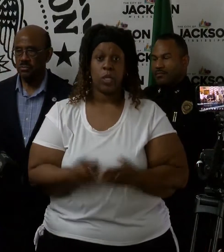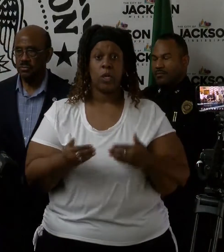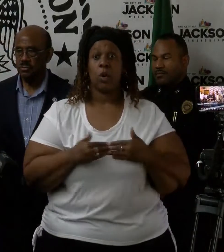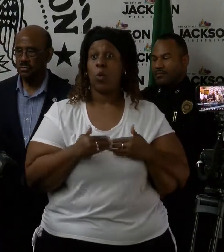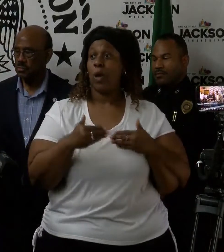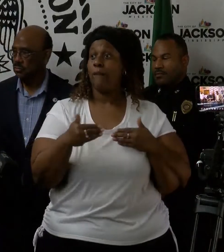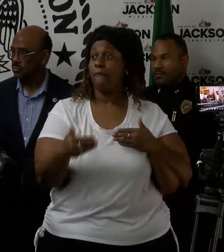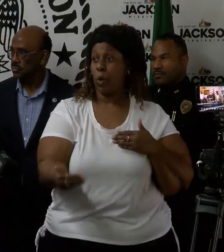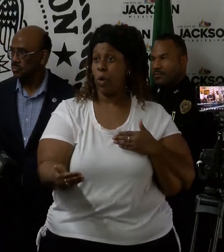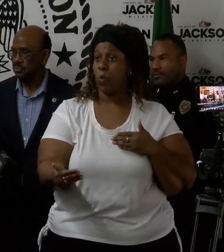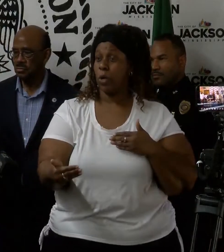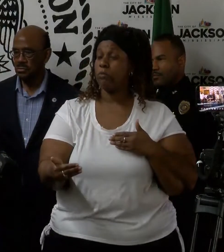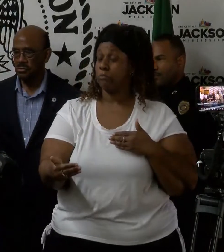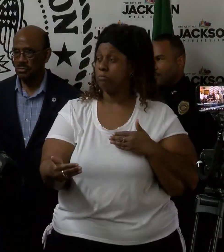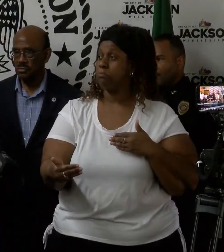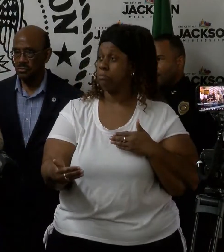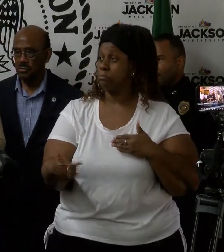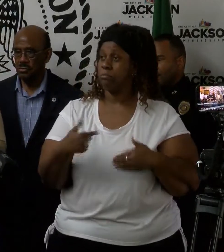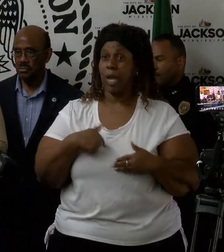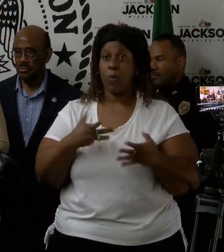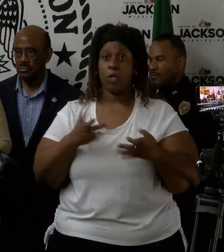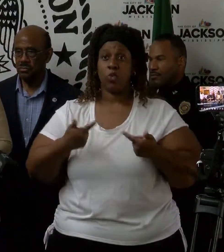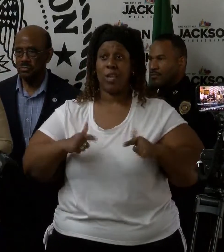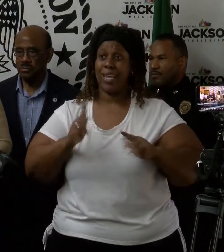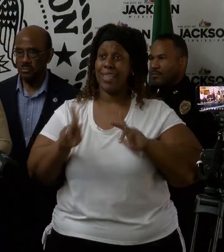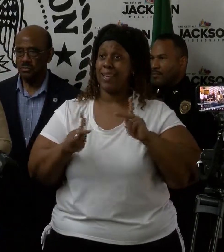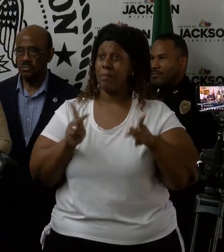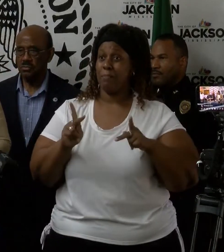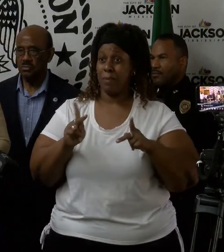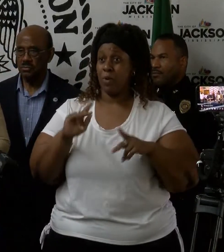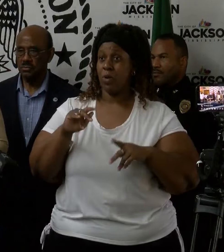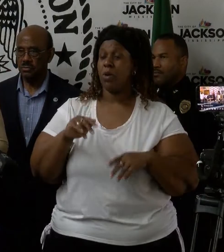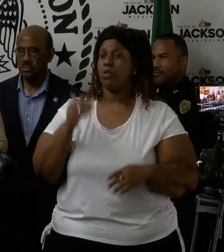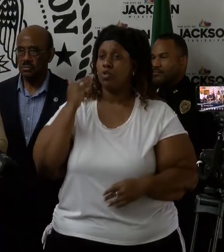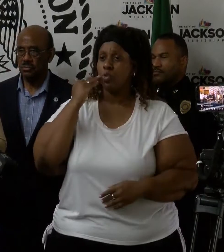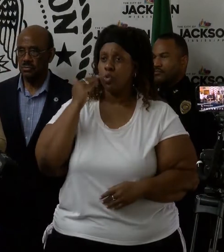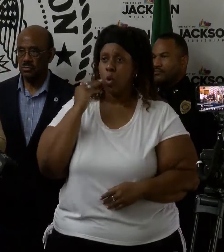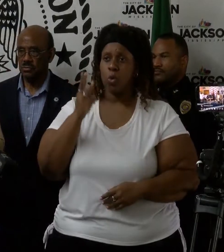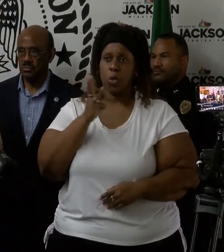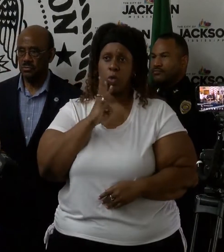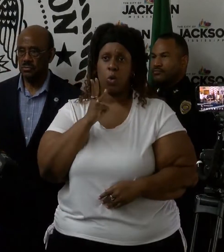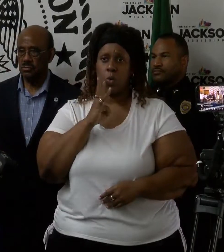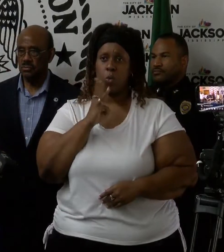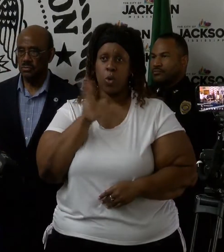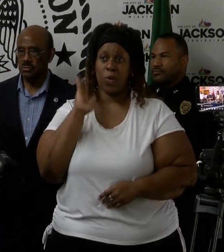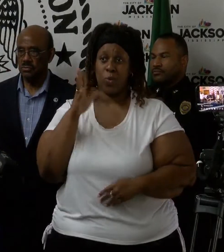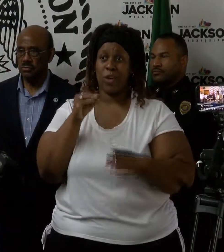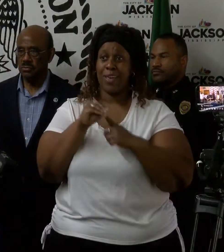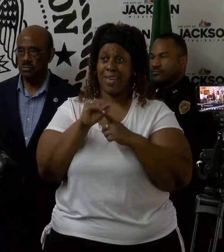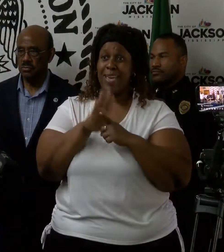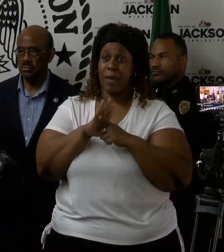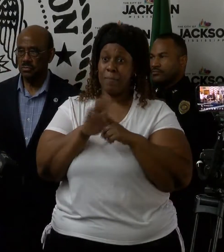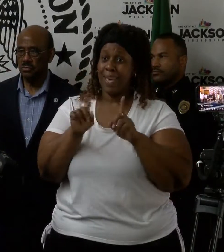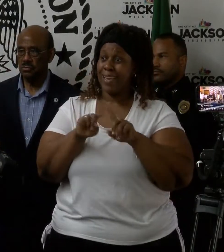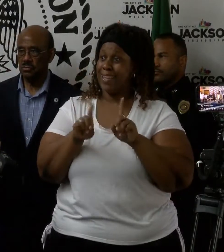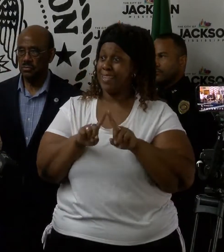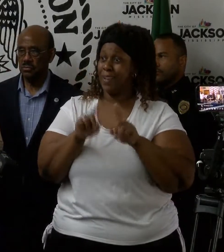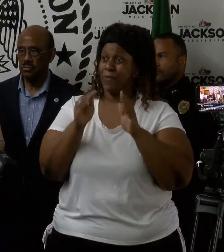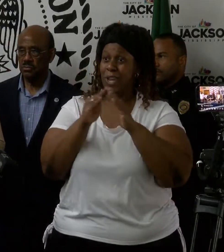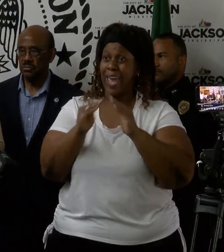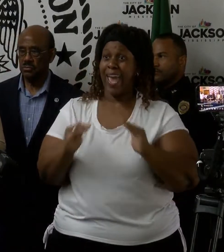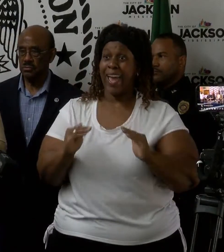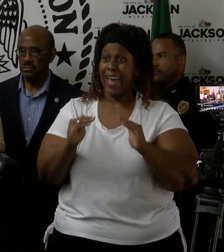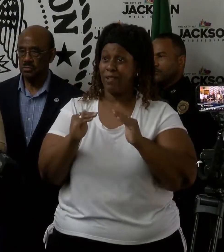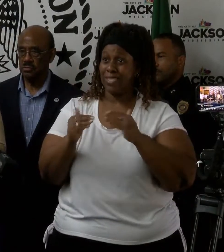forward, I would like to let our residents know that we are expecting waters to begin to impact neighborhoods as early